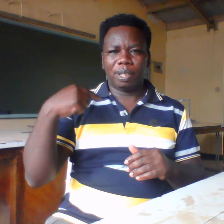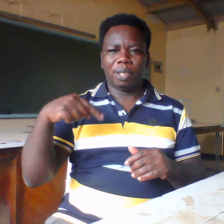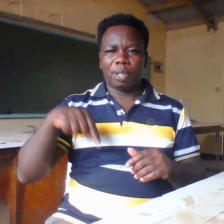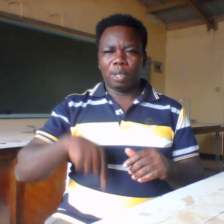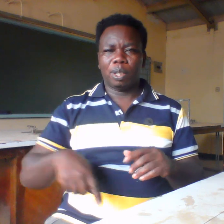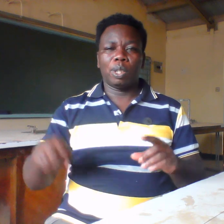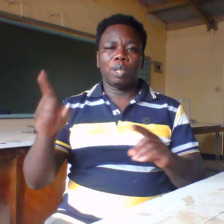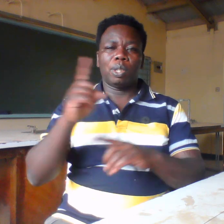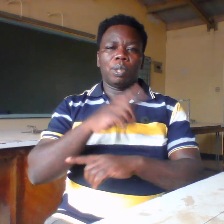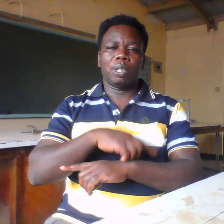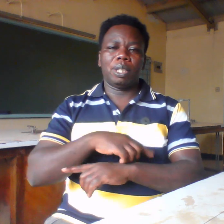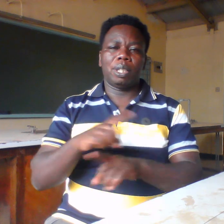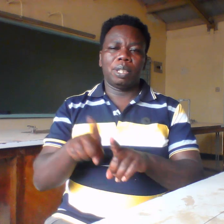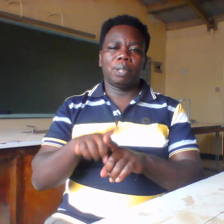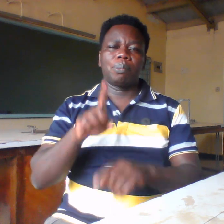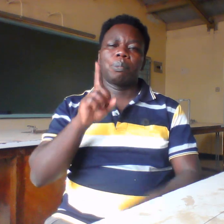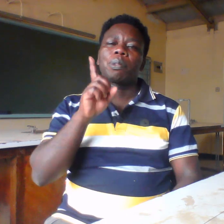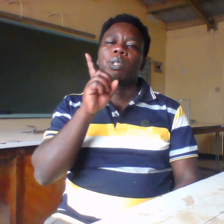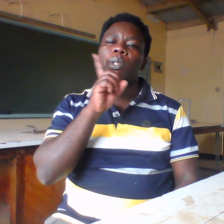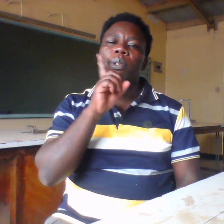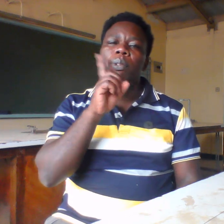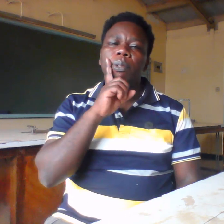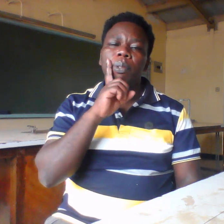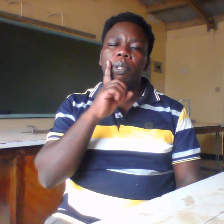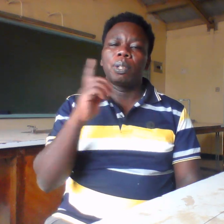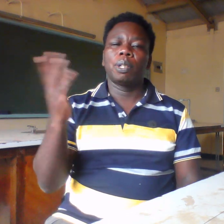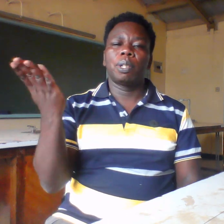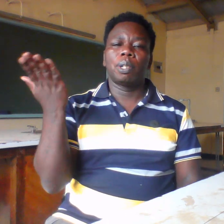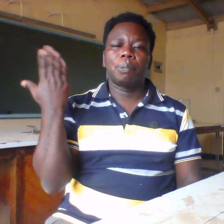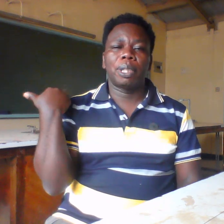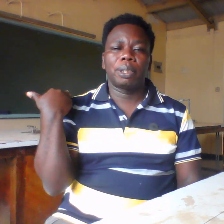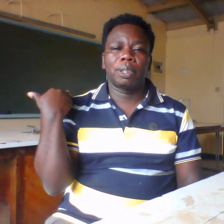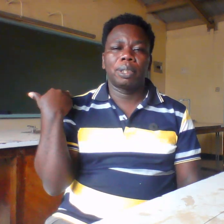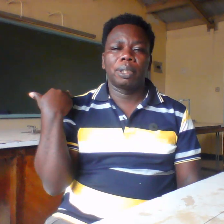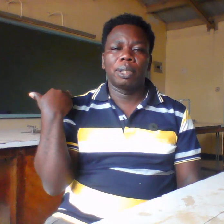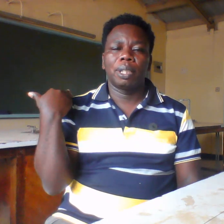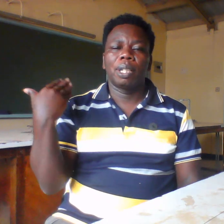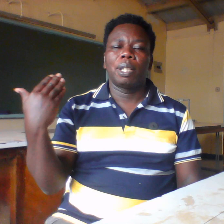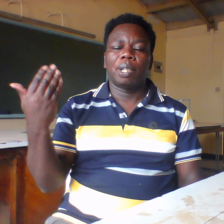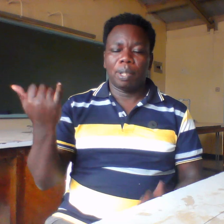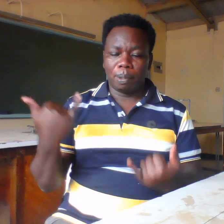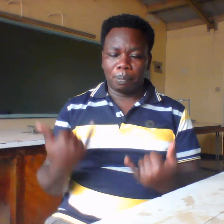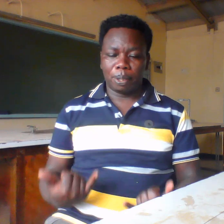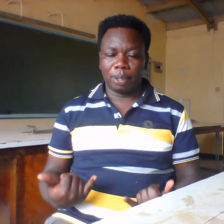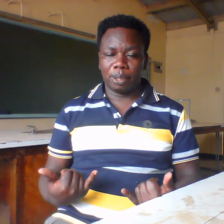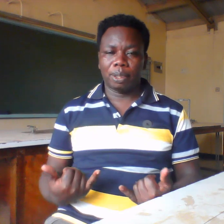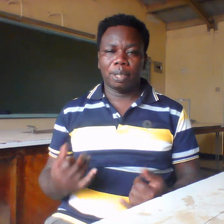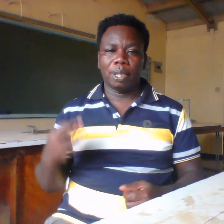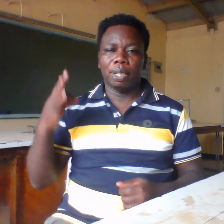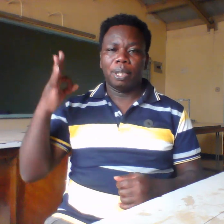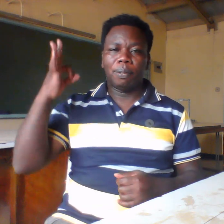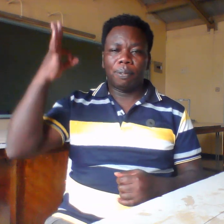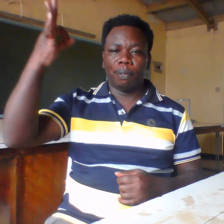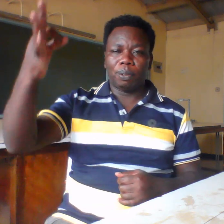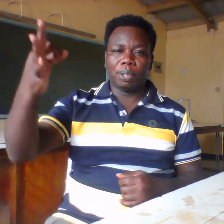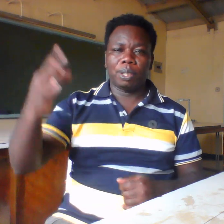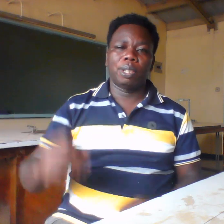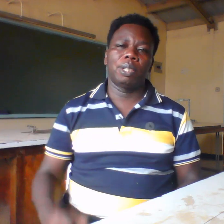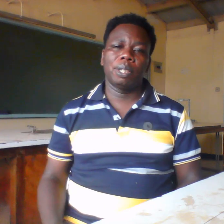tomorrow, past, pleasant, future. And